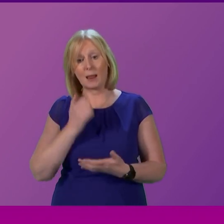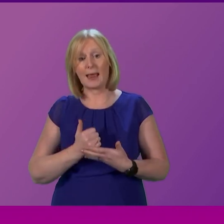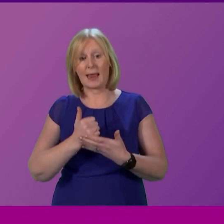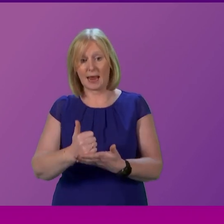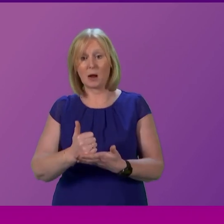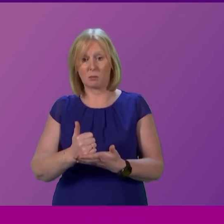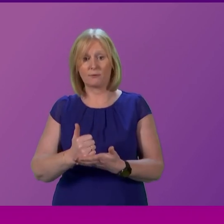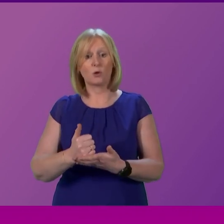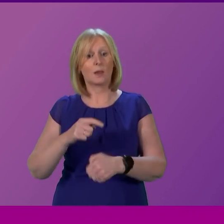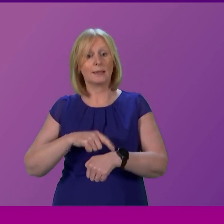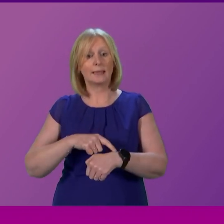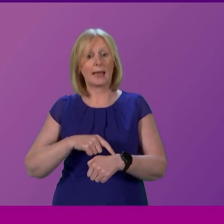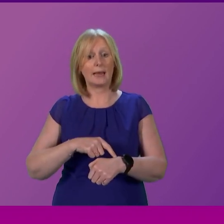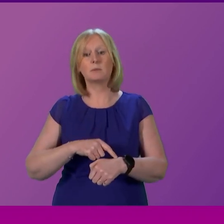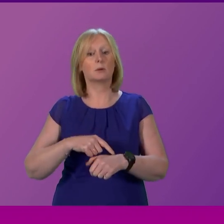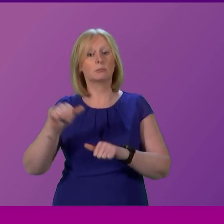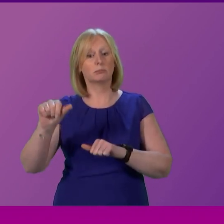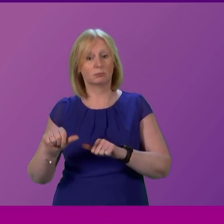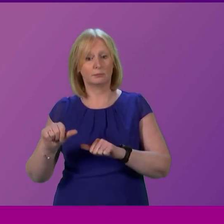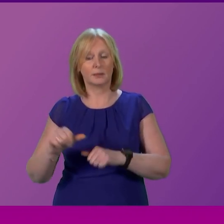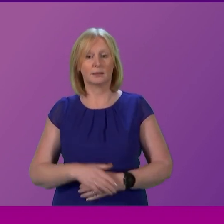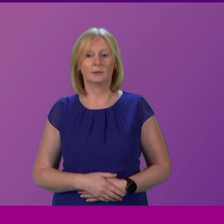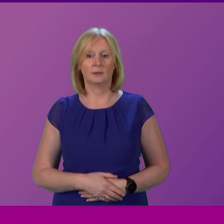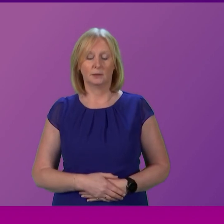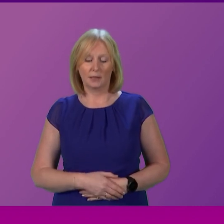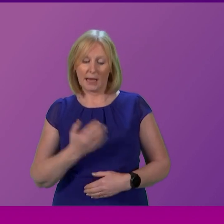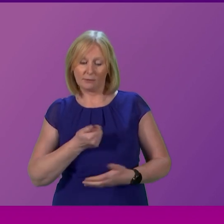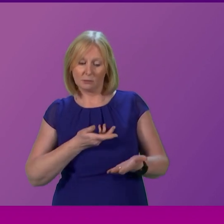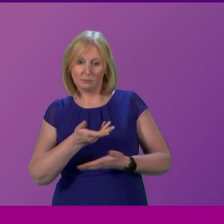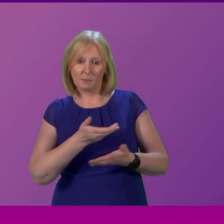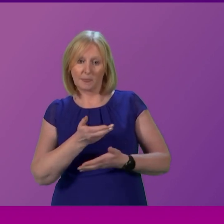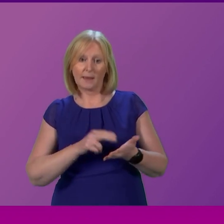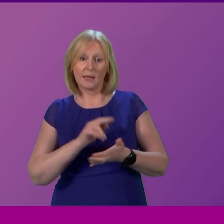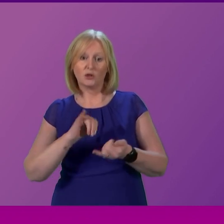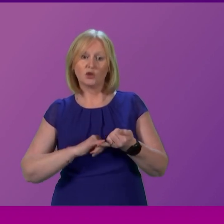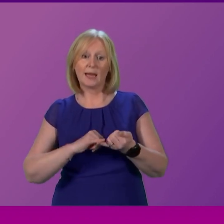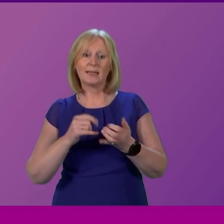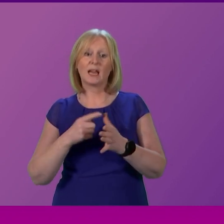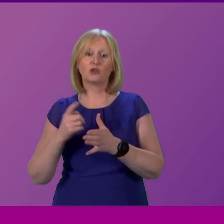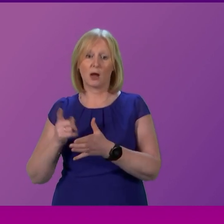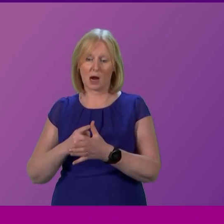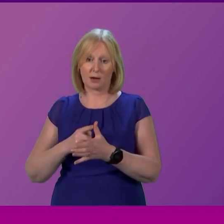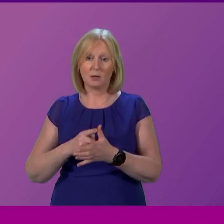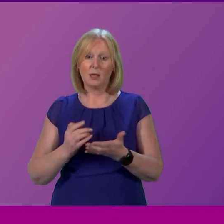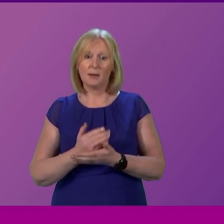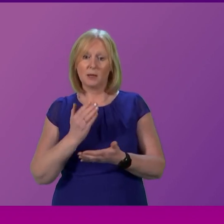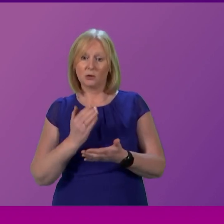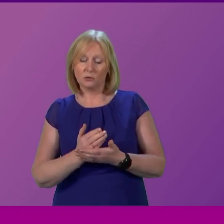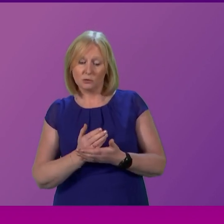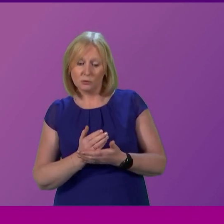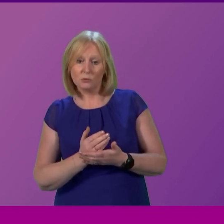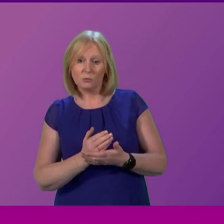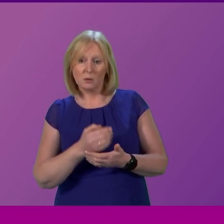also working with the sites and with health boards such as air Sharon-Anne where those turnaround times are far too high to see if there's other conveyancing areas